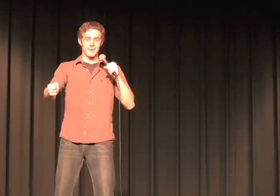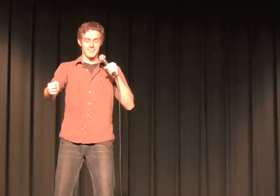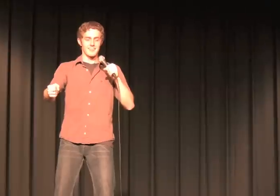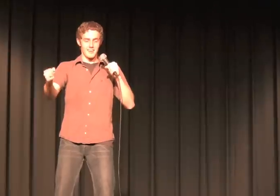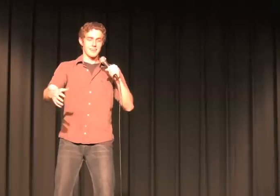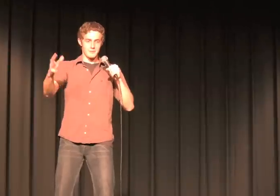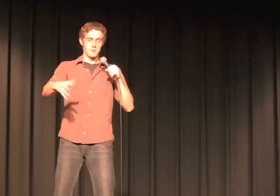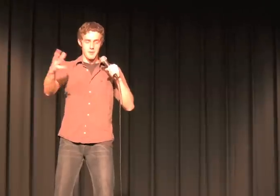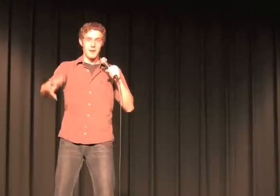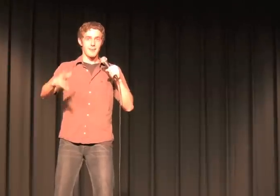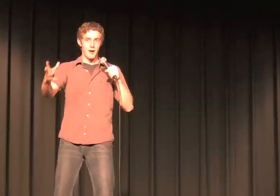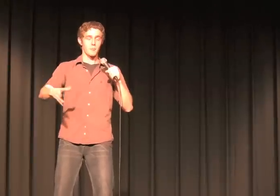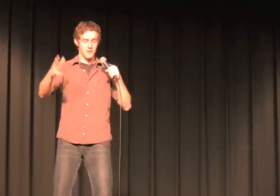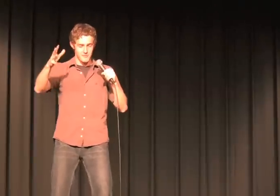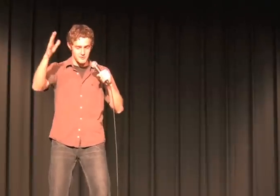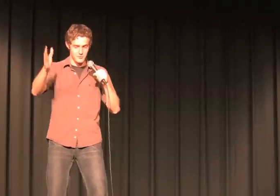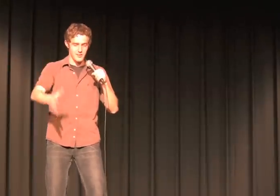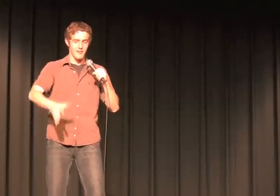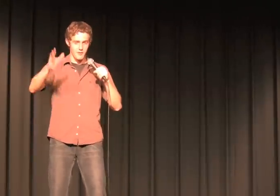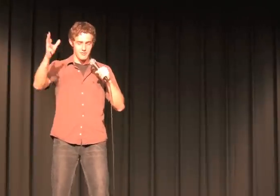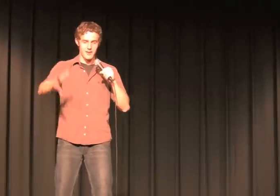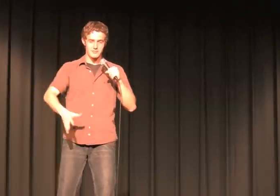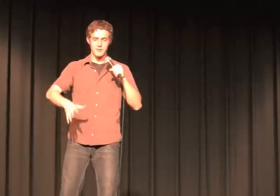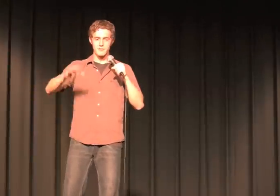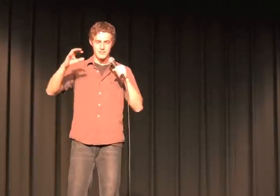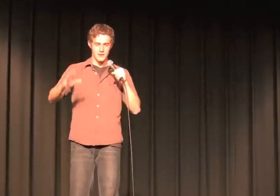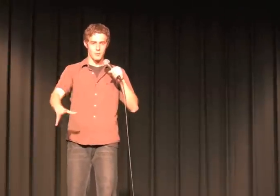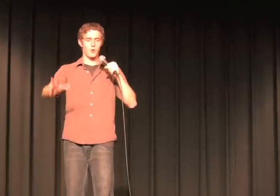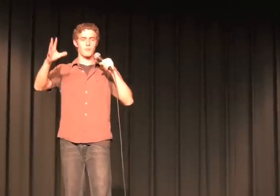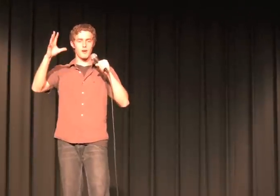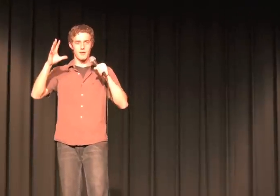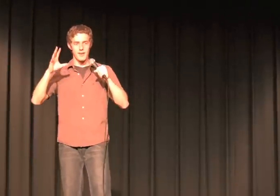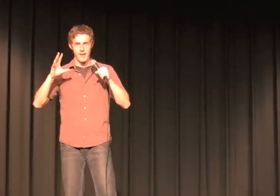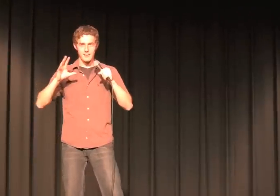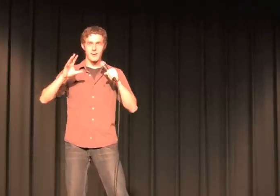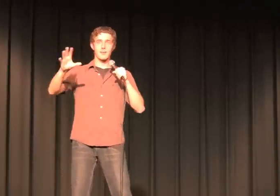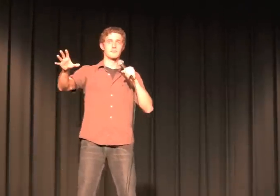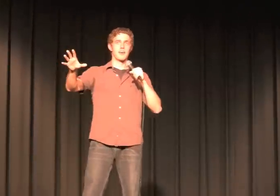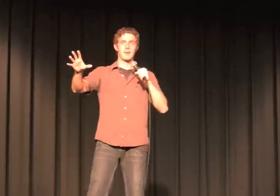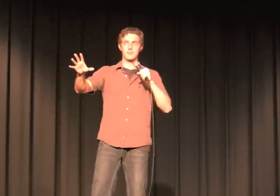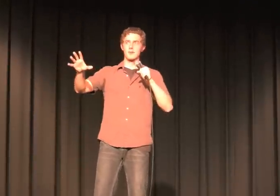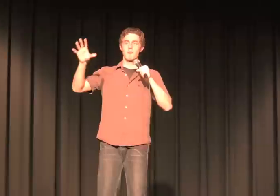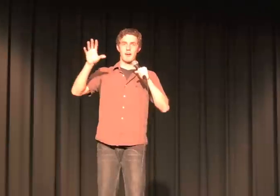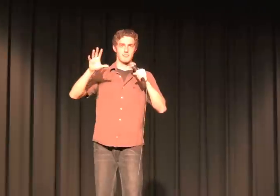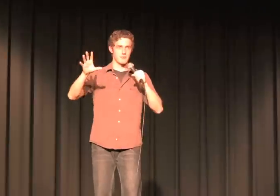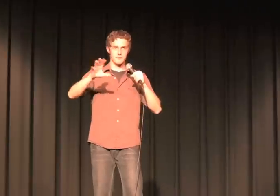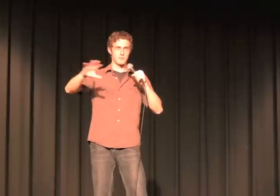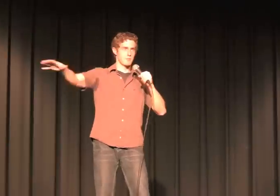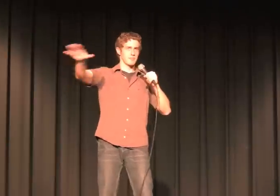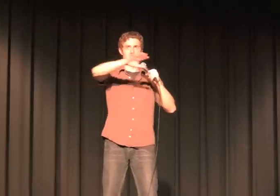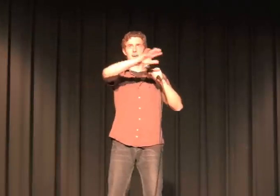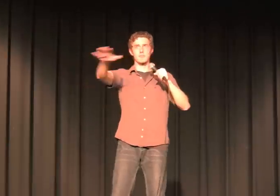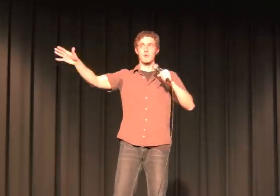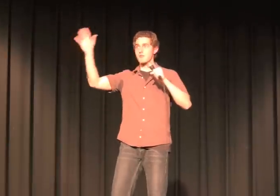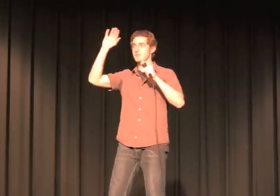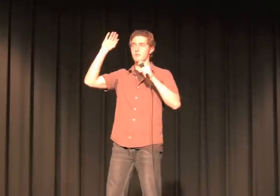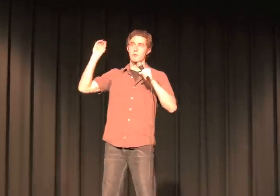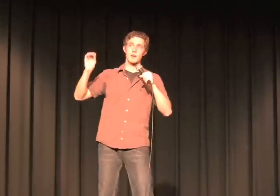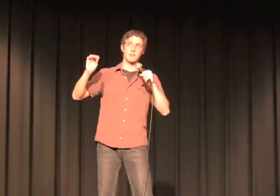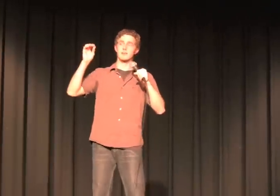And it took me about an hour, but I eventually got all the ice off of it, got it warmed up, and got out of town, past the slipping, sliding drivers everywhere that,